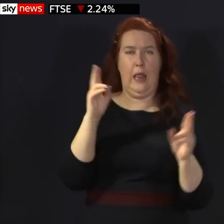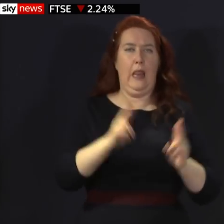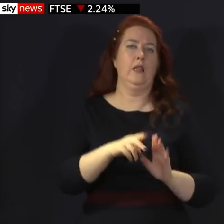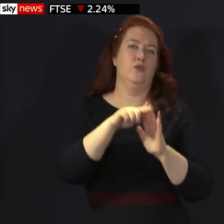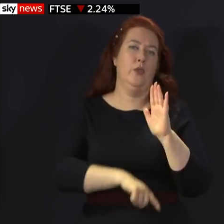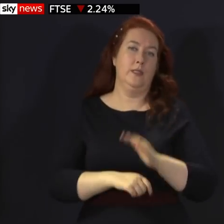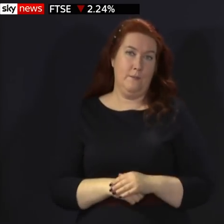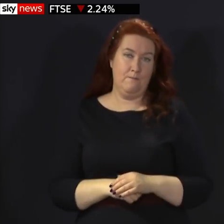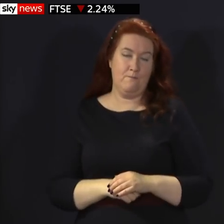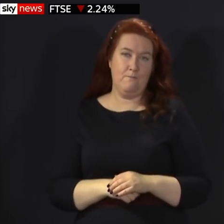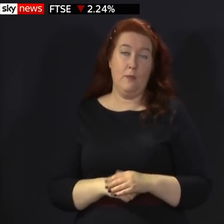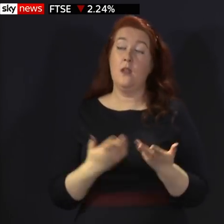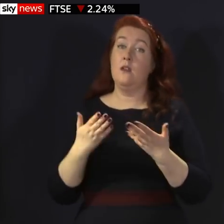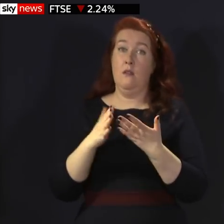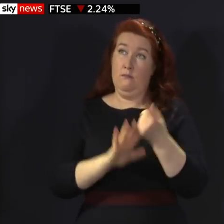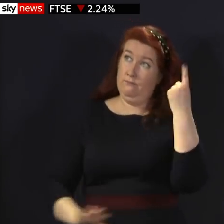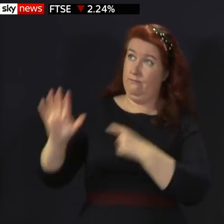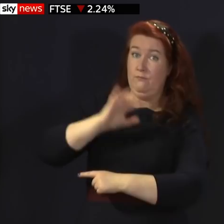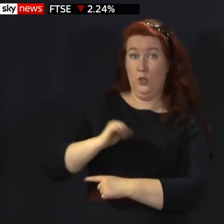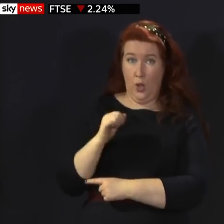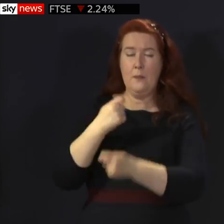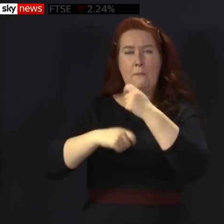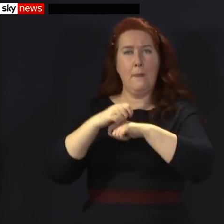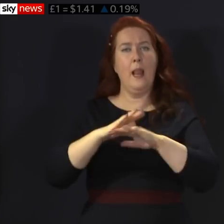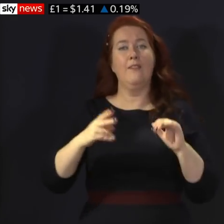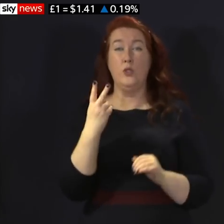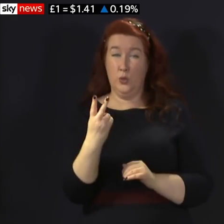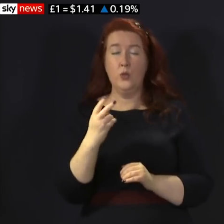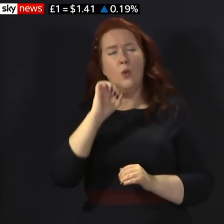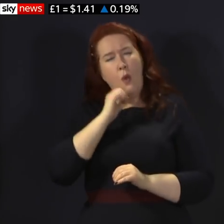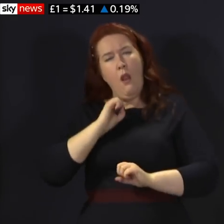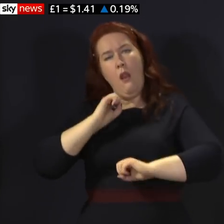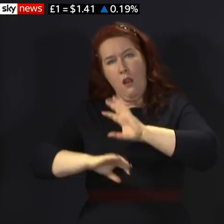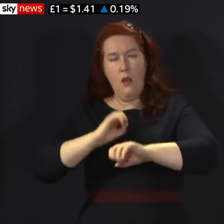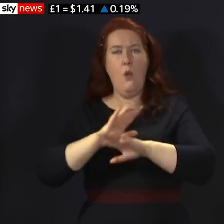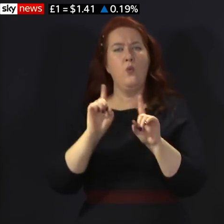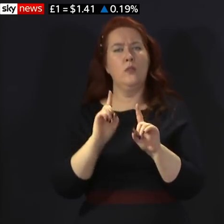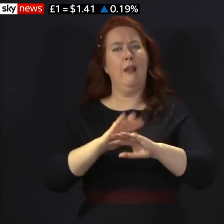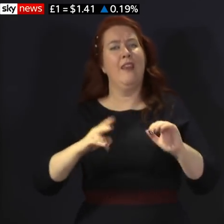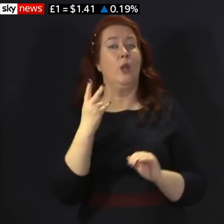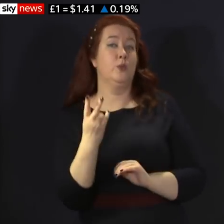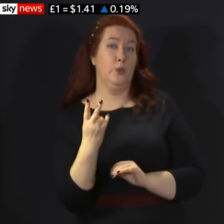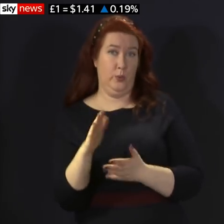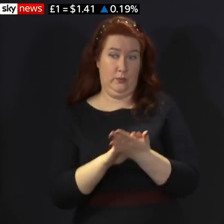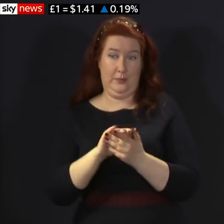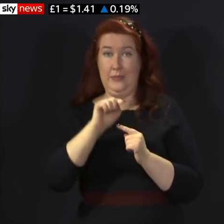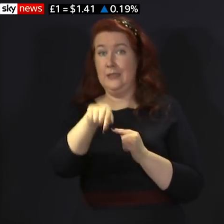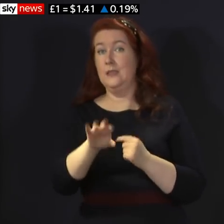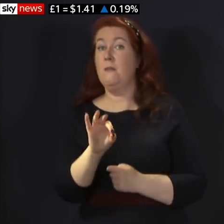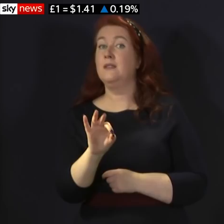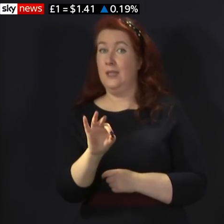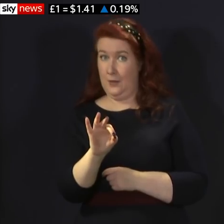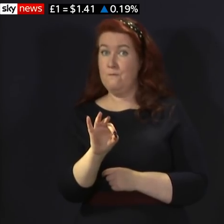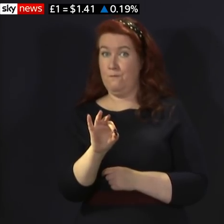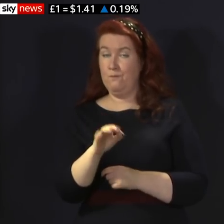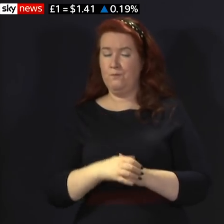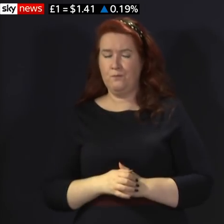else in Scotland, we'll move to Level 2 from Monday. So I now want to spend just a little bit of time setting out what that change means in